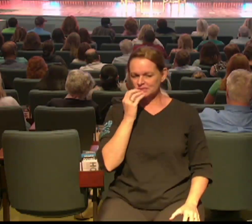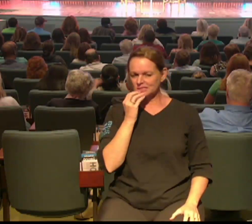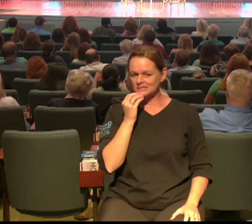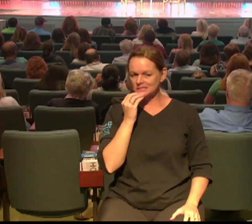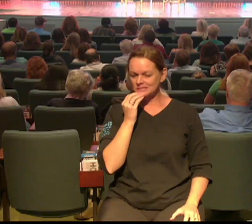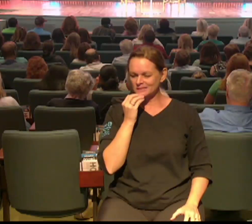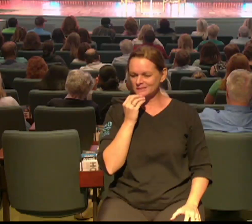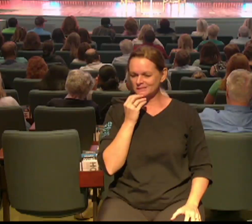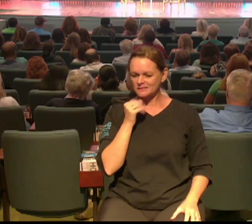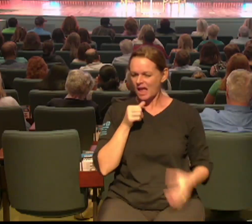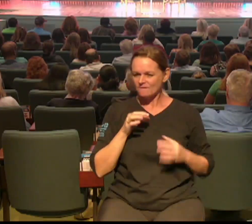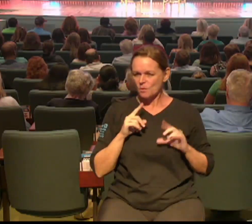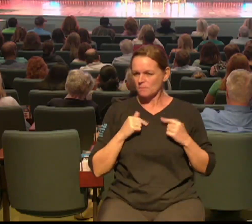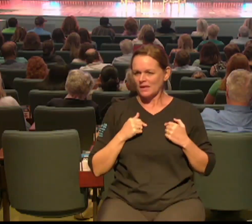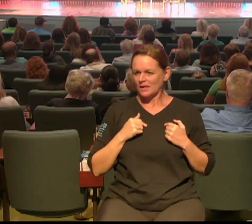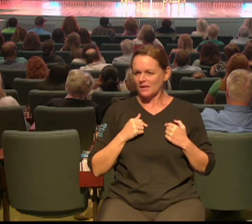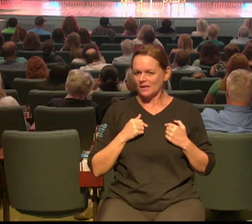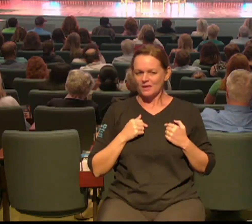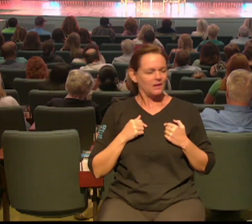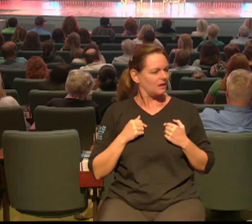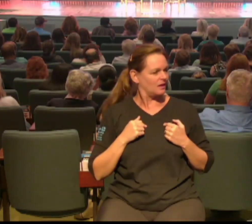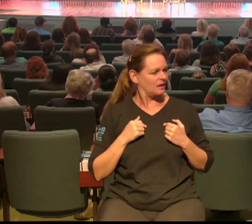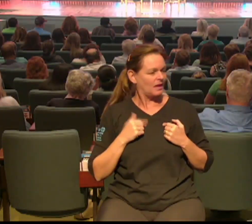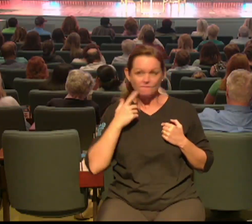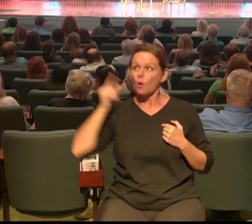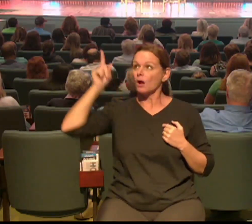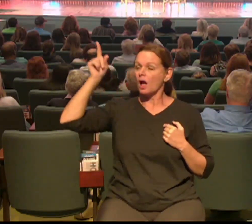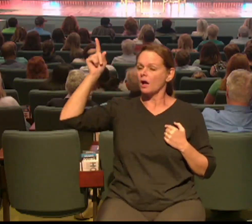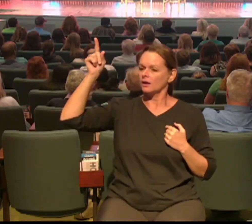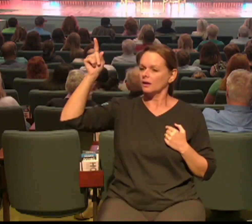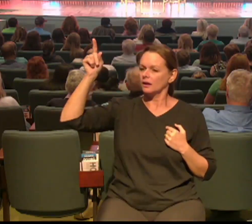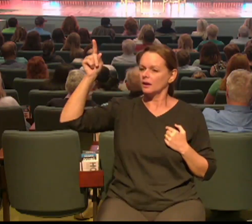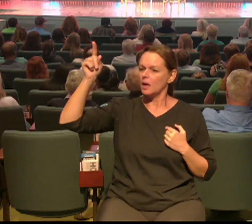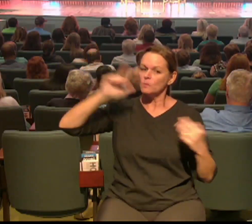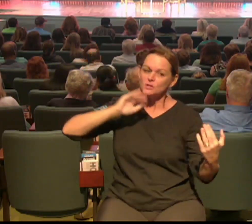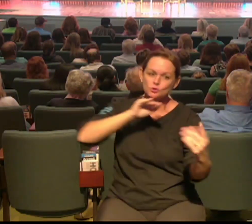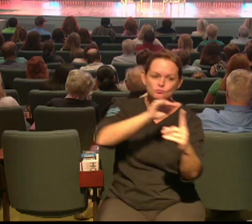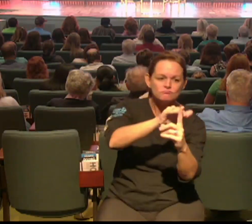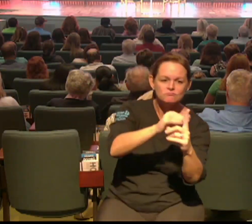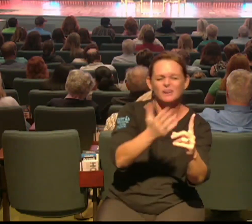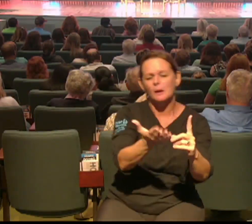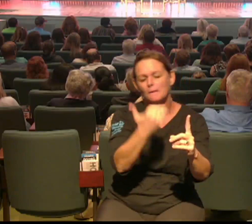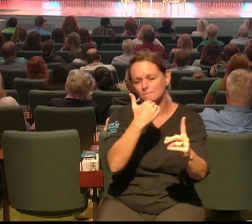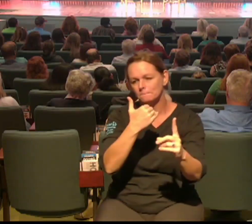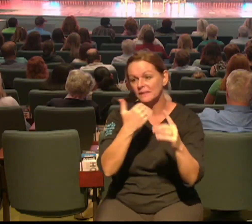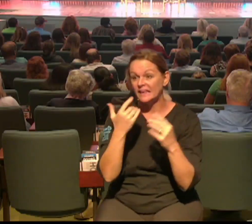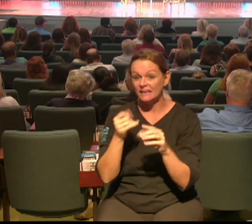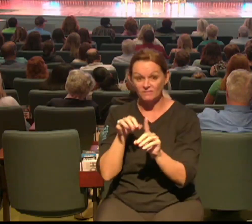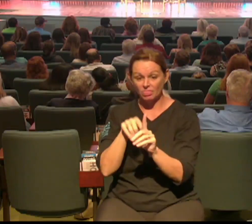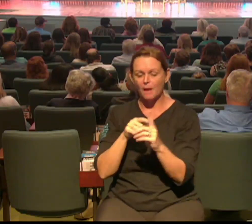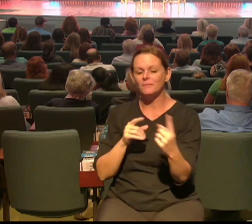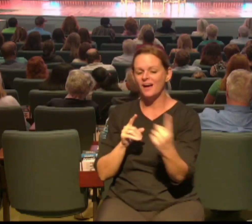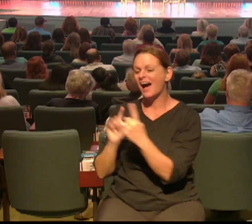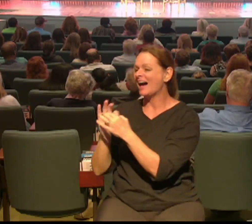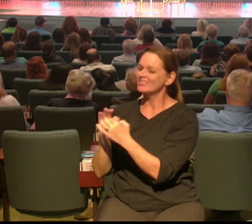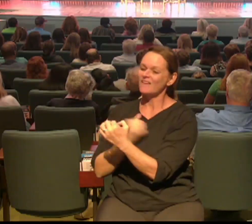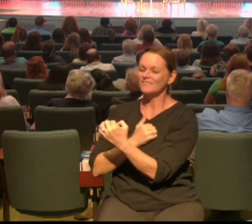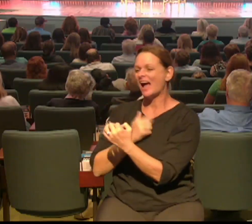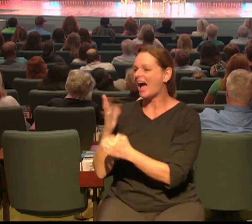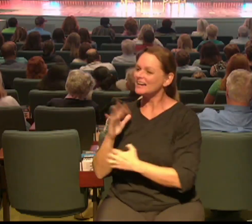want to minister to all of us but we have been called to reach those that are far from God or that are searching for God and help make it easy for them to